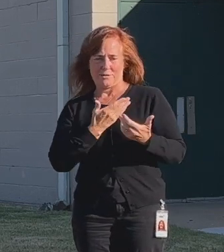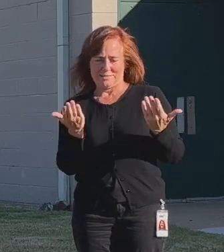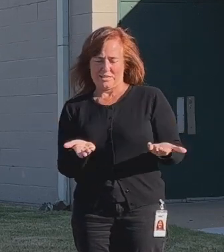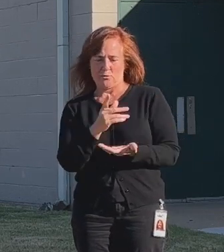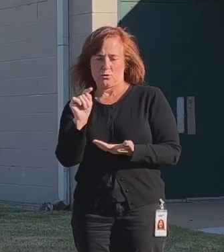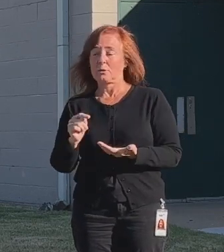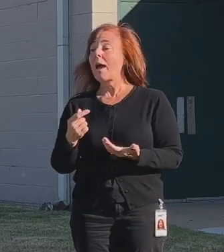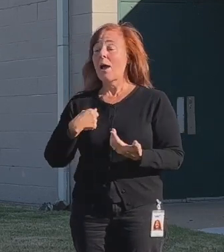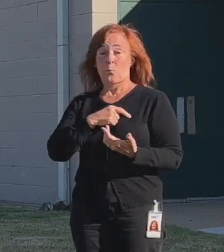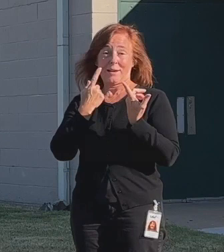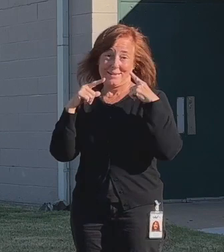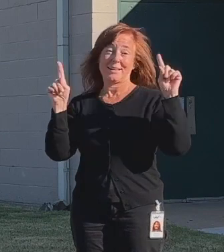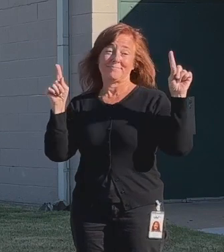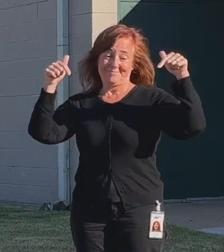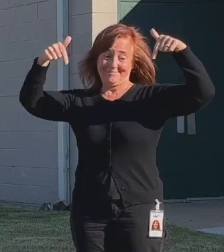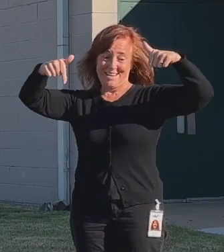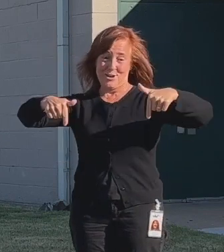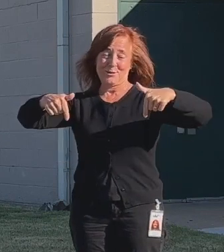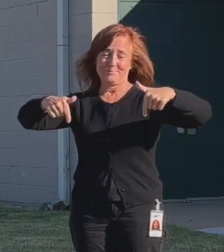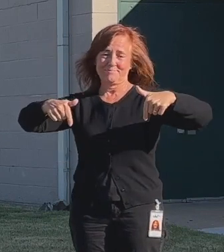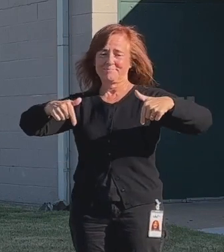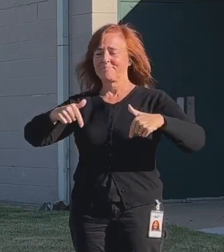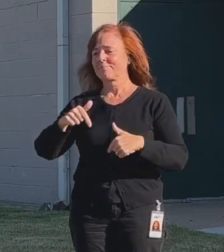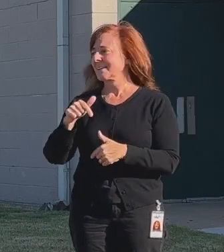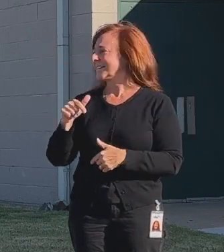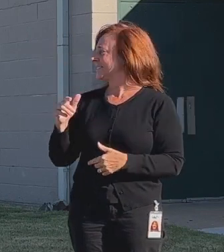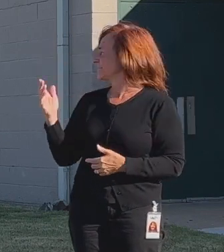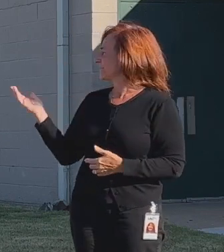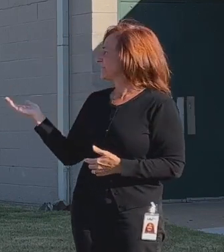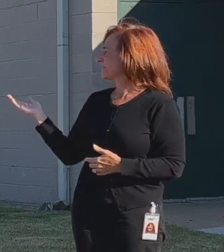And she did. Lincoln Poole.